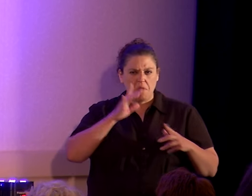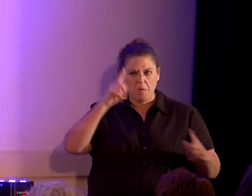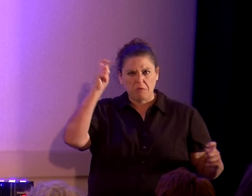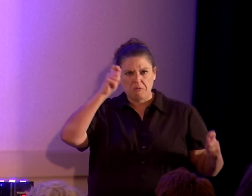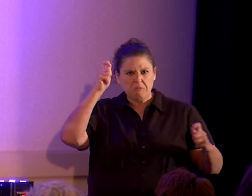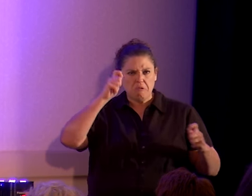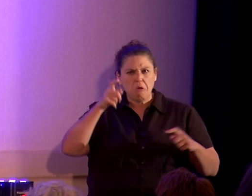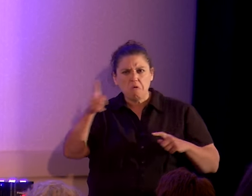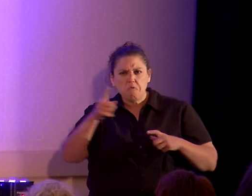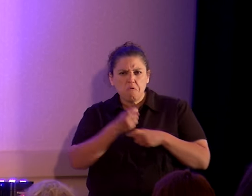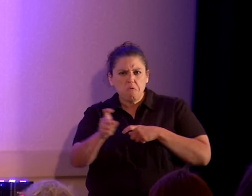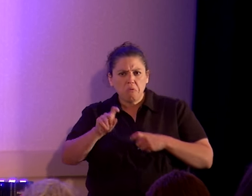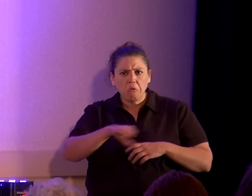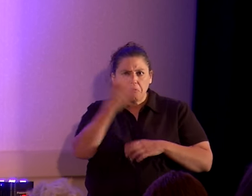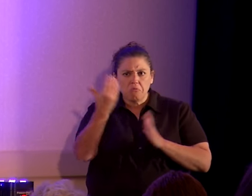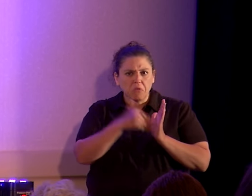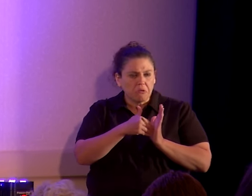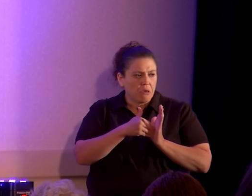ruined Christmas again.